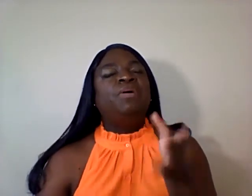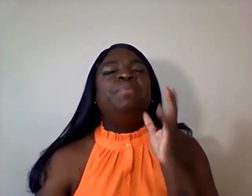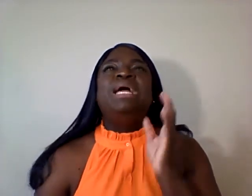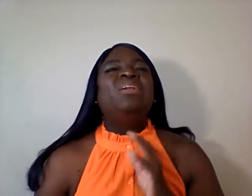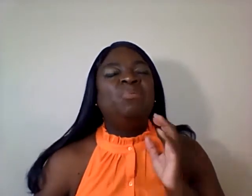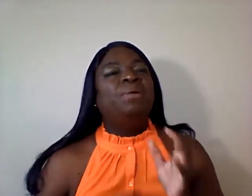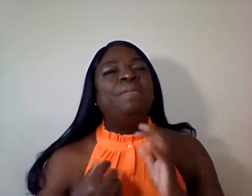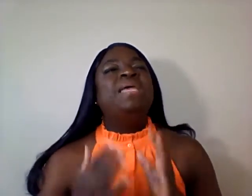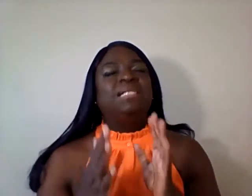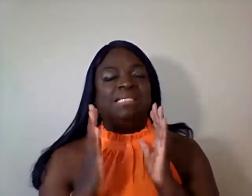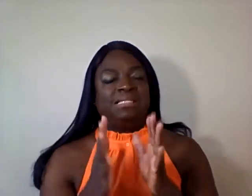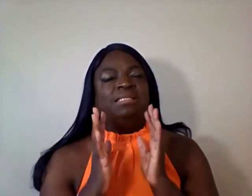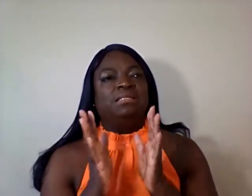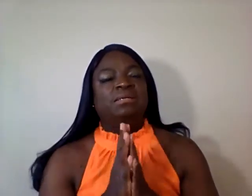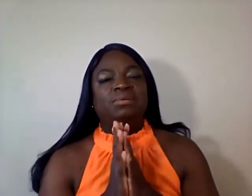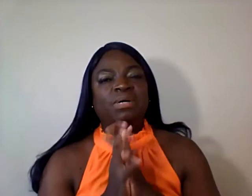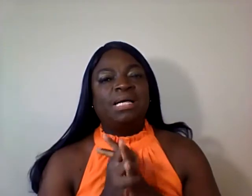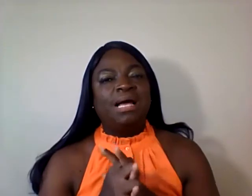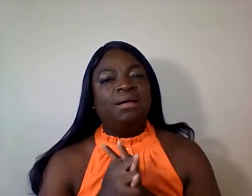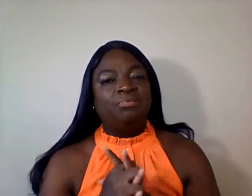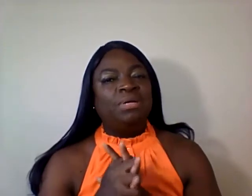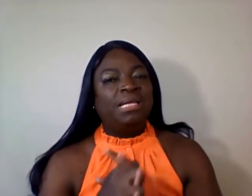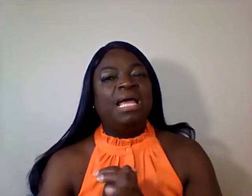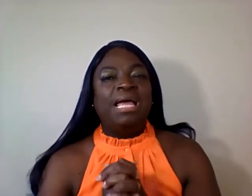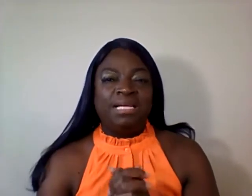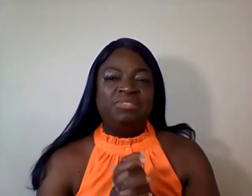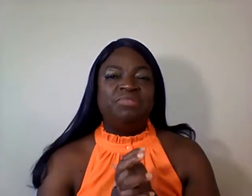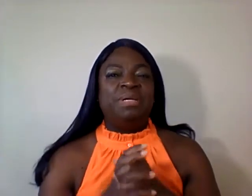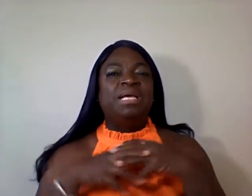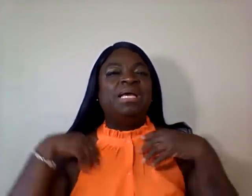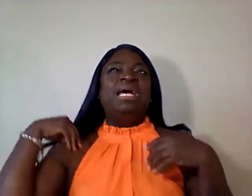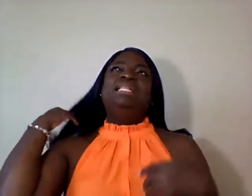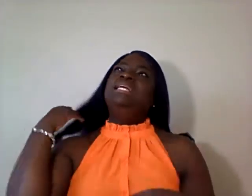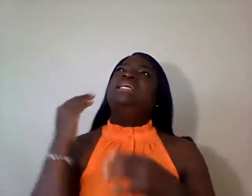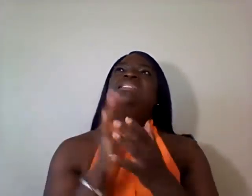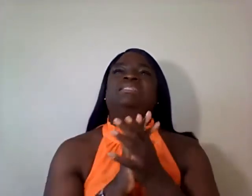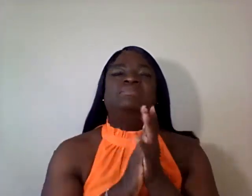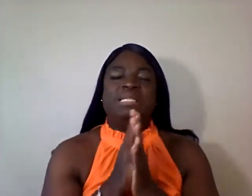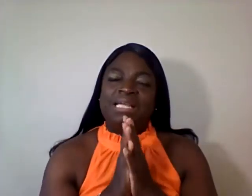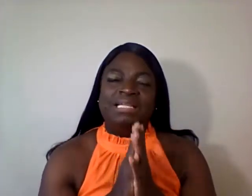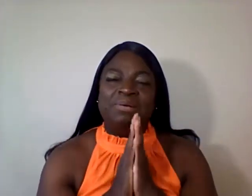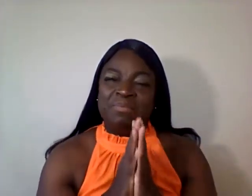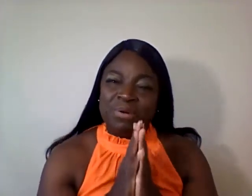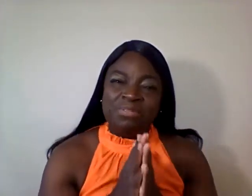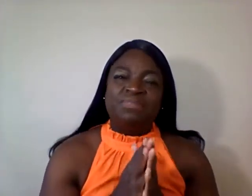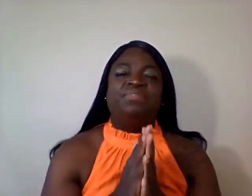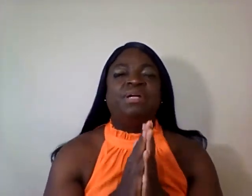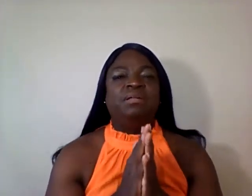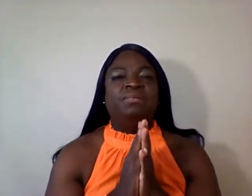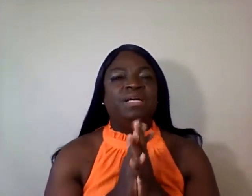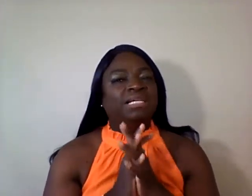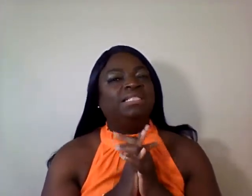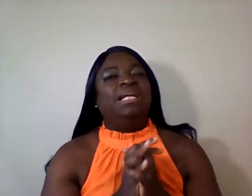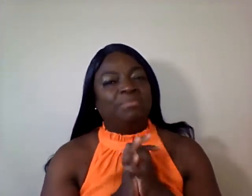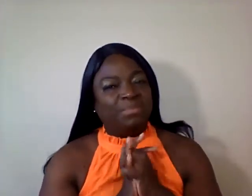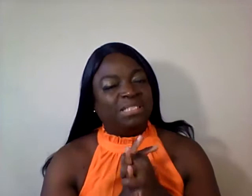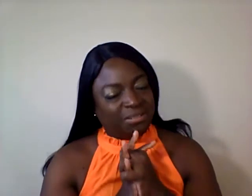phobia. I don't want to miss what God really has for me. I think that's the thing that I'm most afraid of, that I'm just